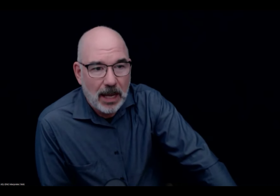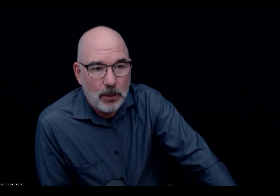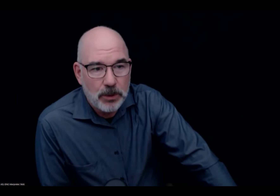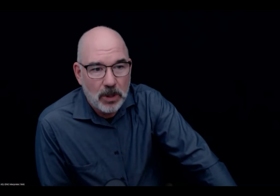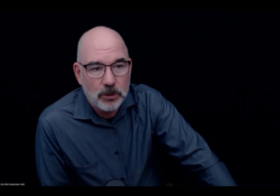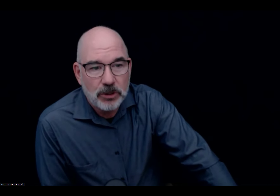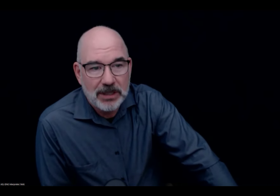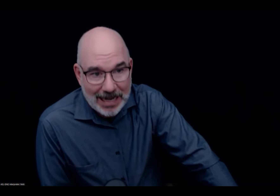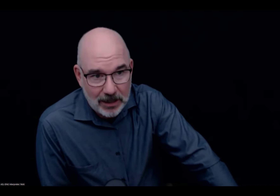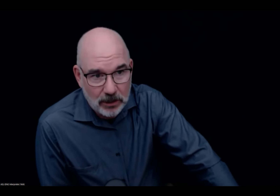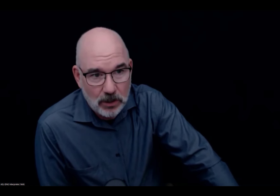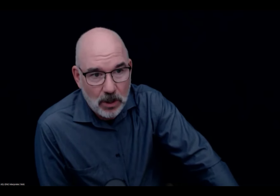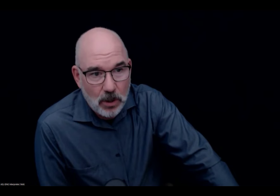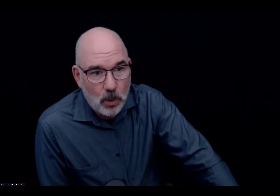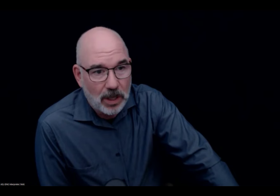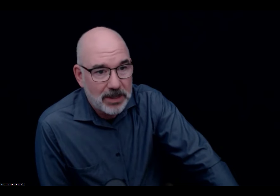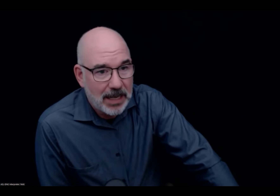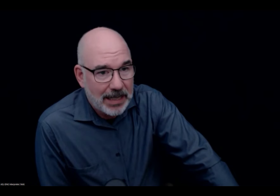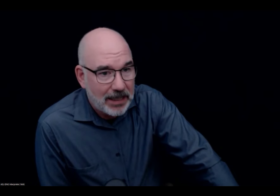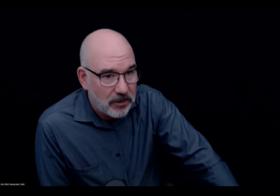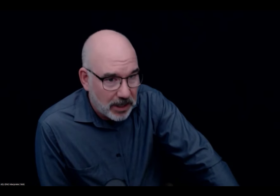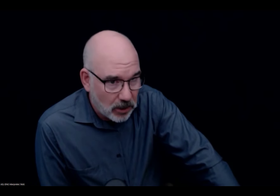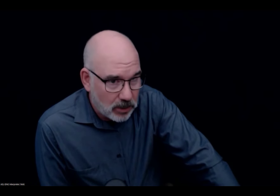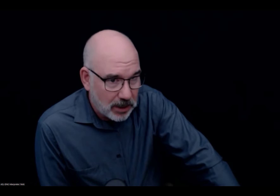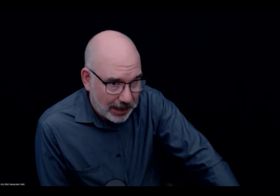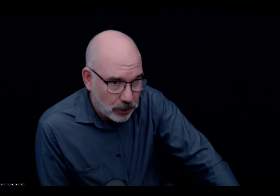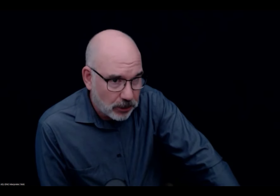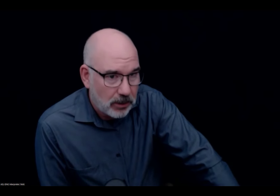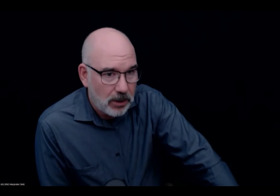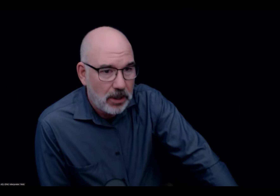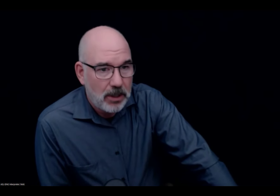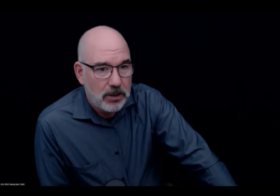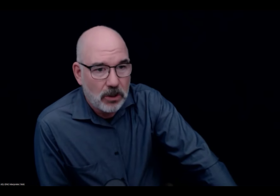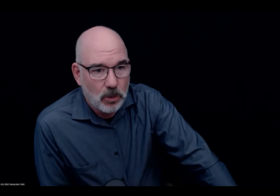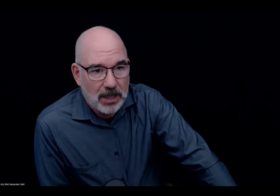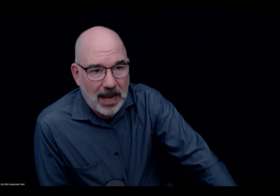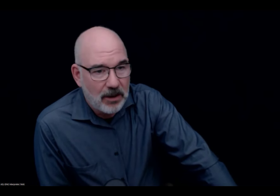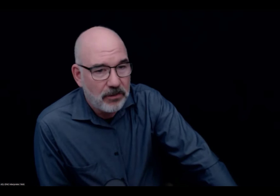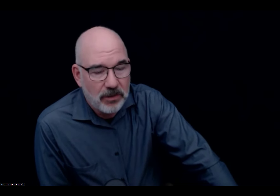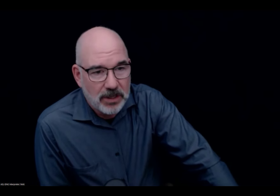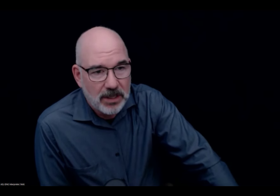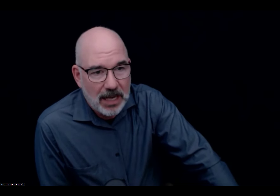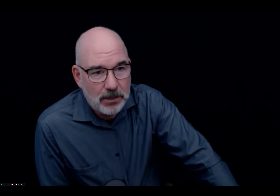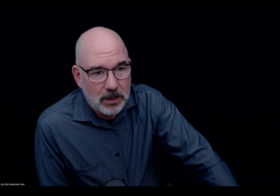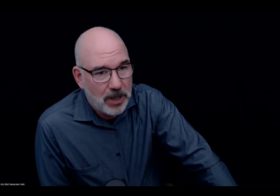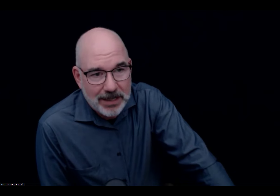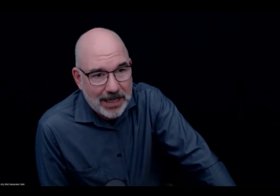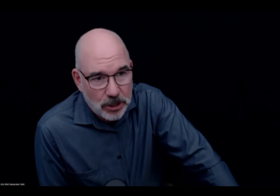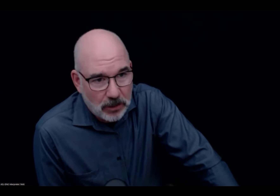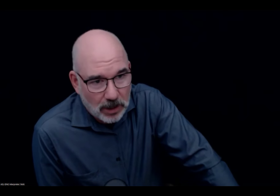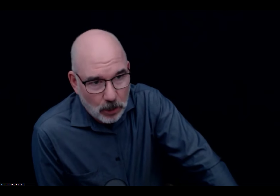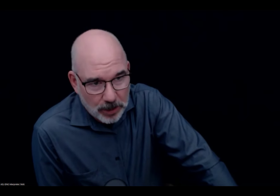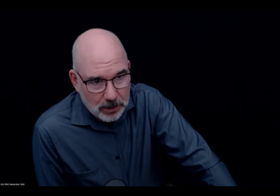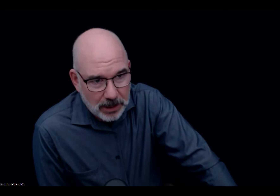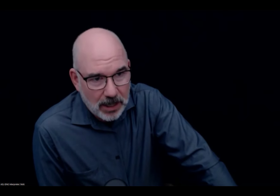then help you understand what i'm saying in the video in the lecture so we'll have the same the translation